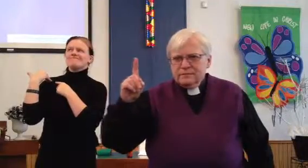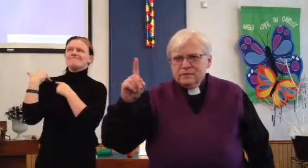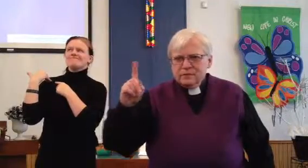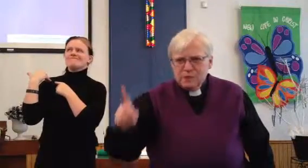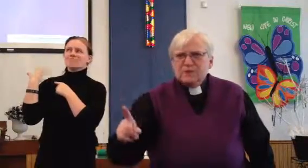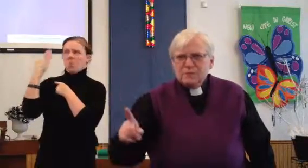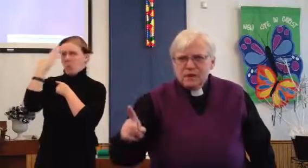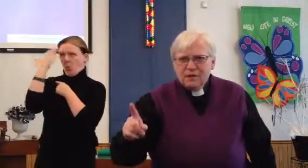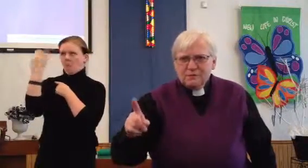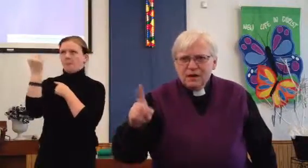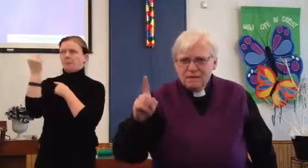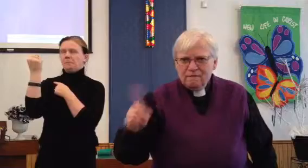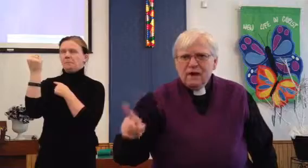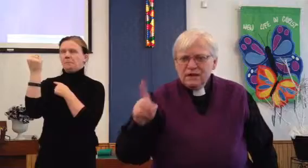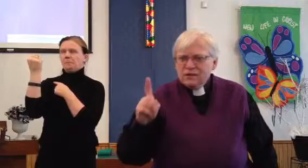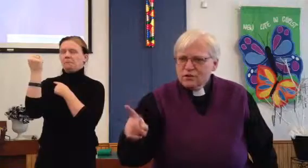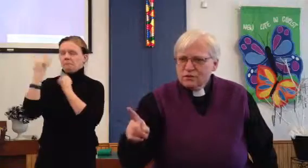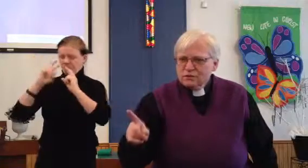Spend some time finding your call.